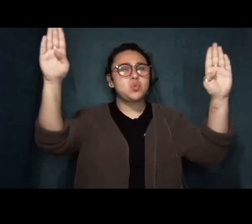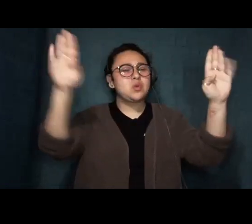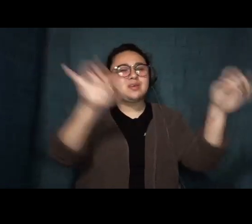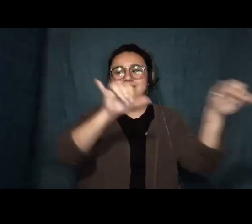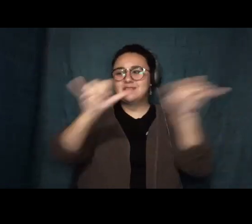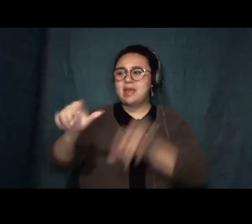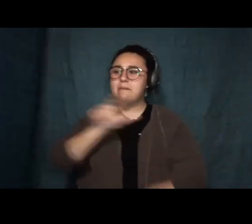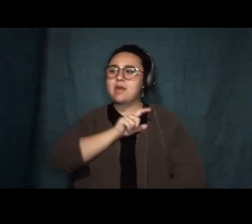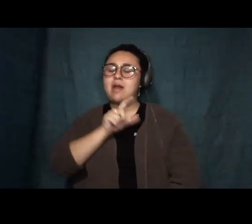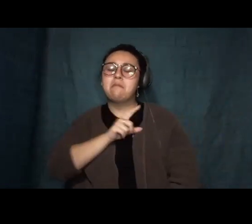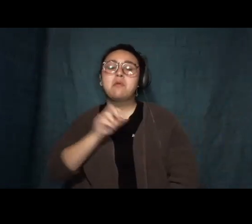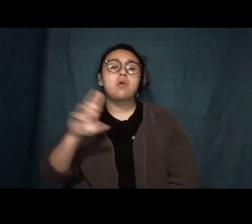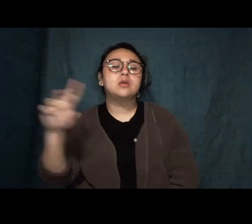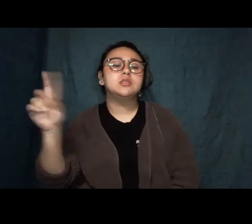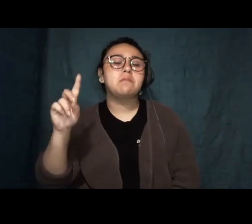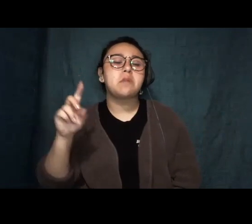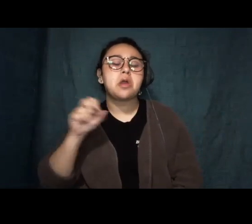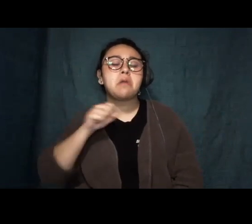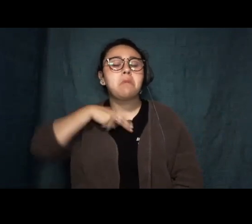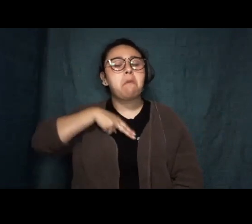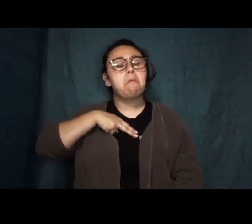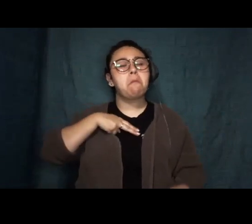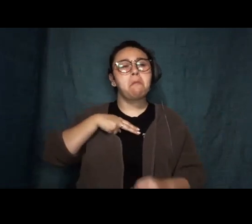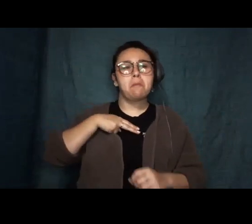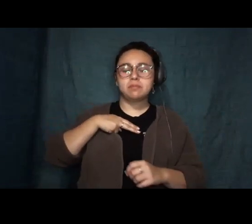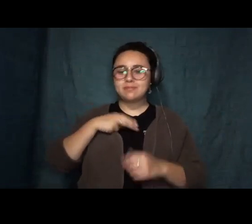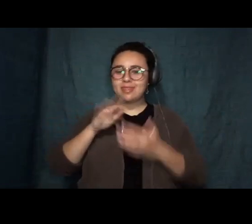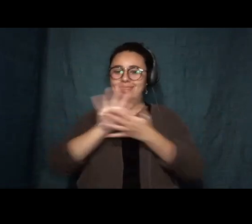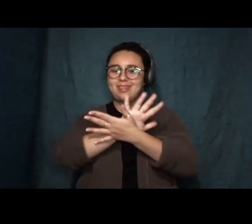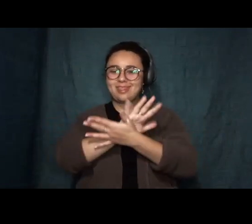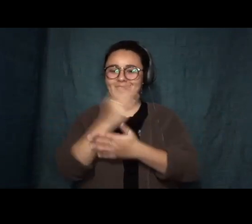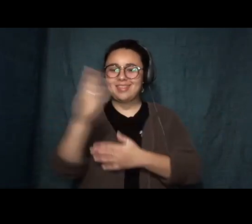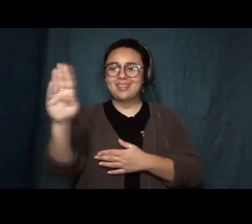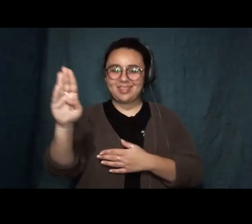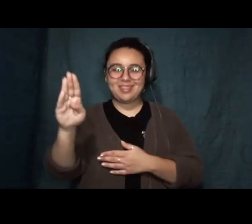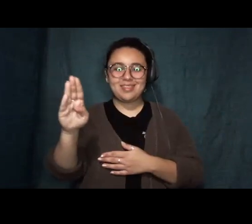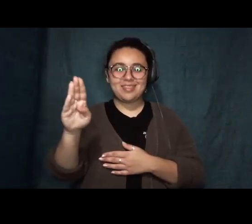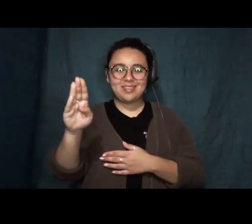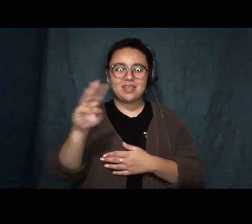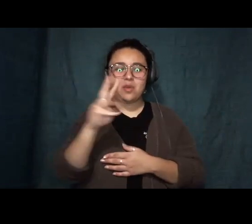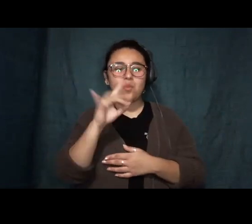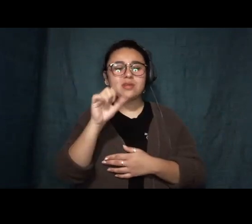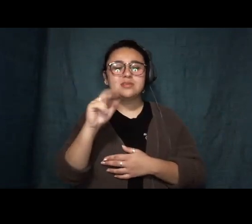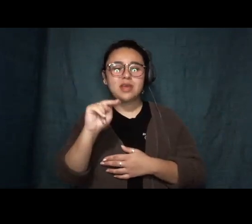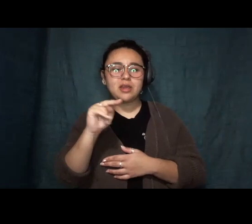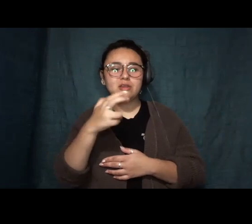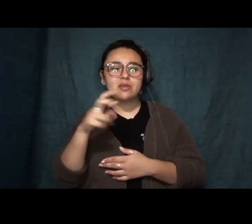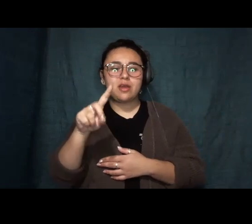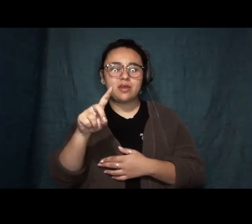Democrat's tie on the debate stage. Wilson Goode was Philadelphia's mayor then, Democrat,